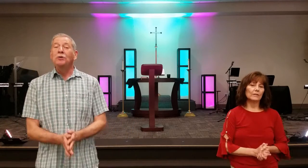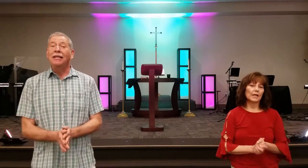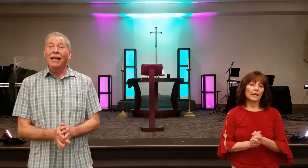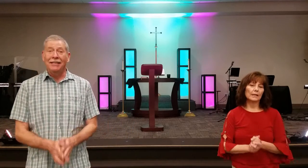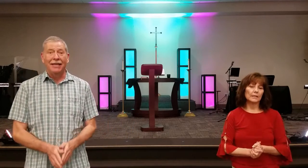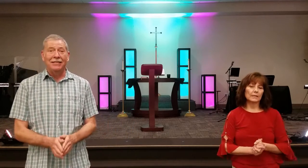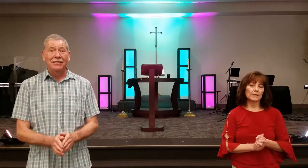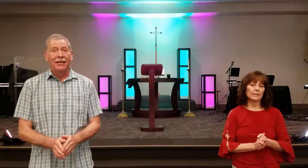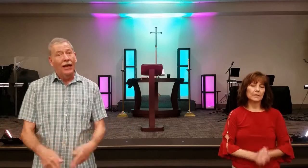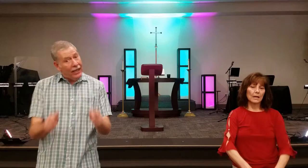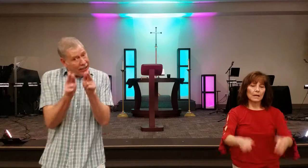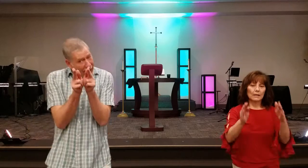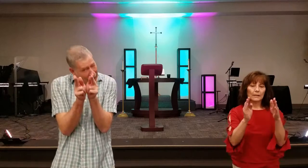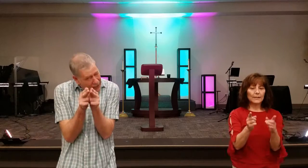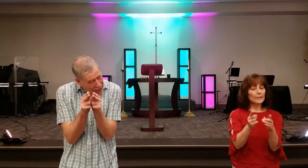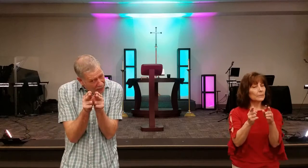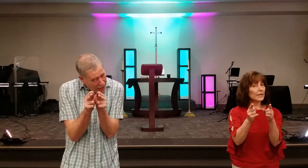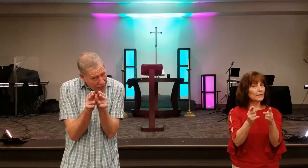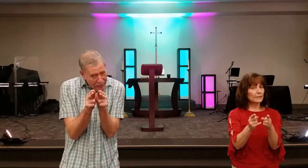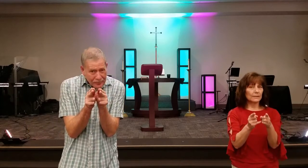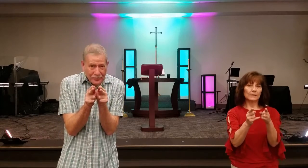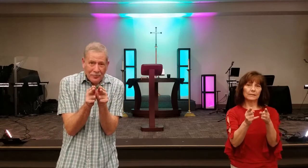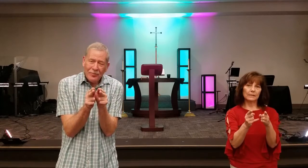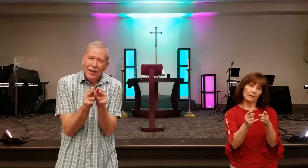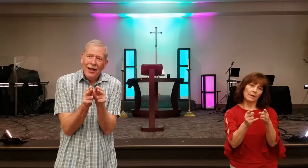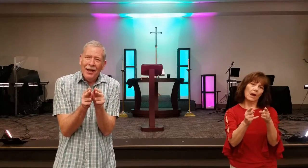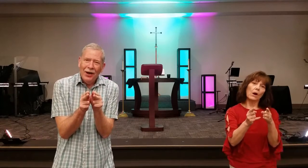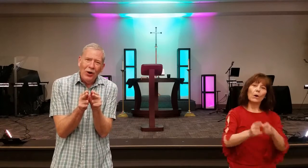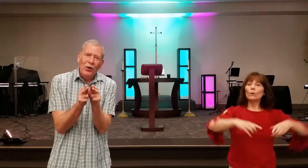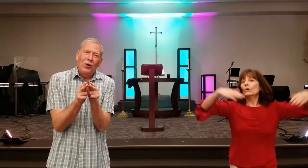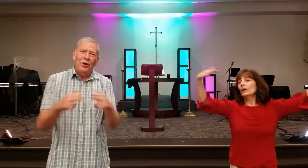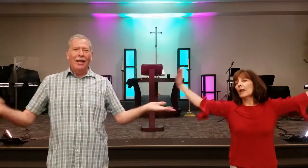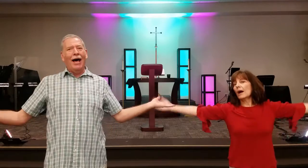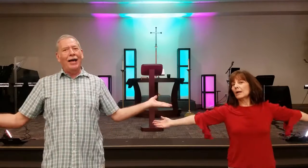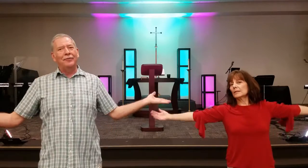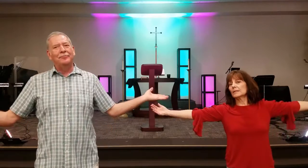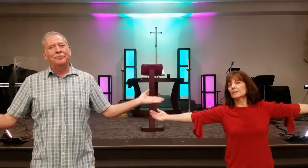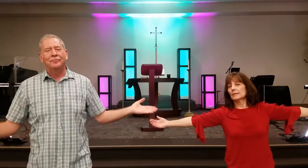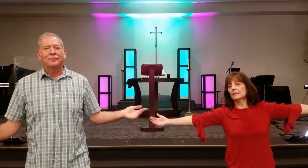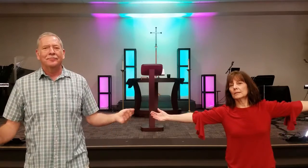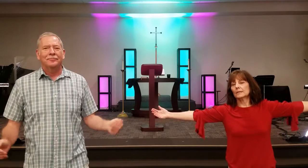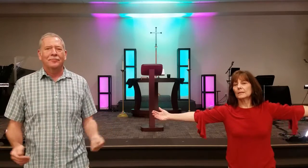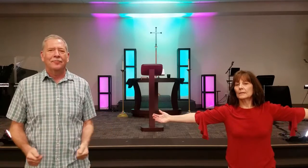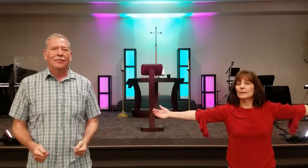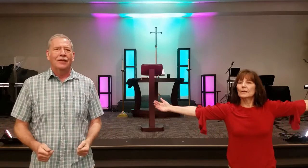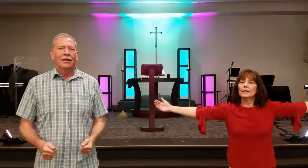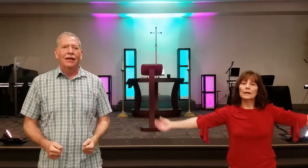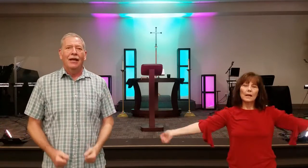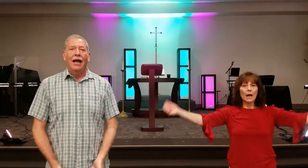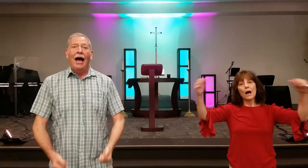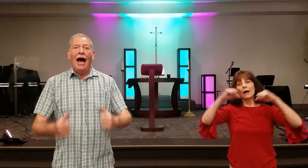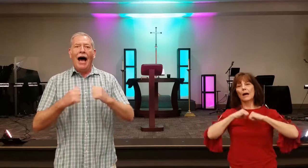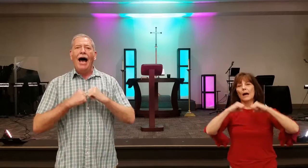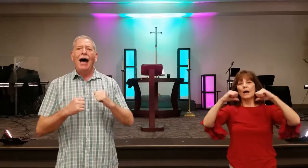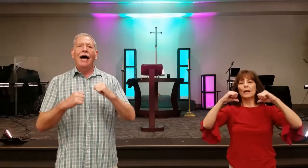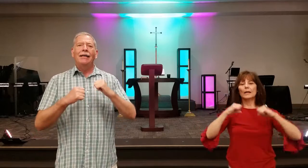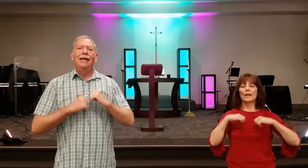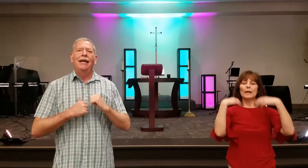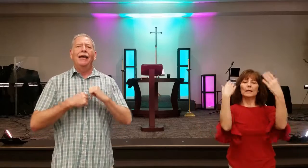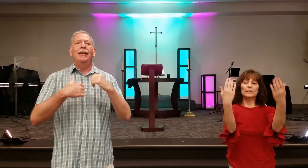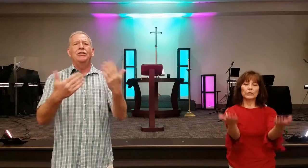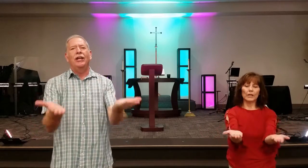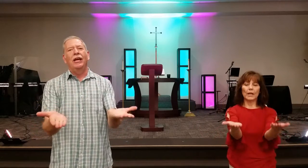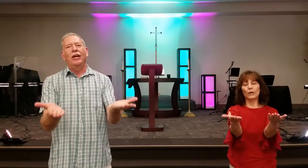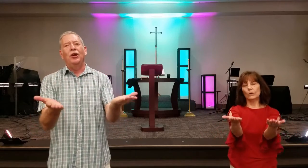And it goes like this A little bit Or not I